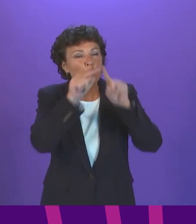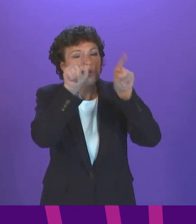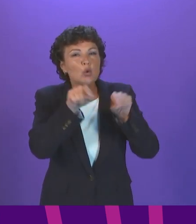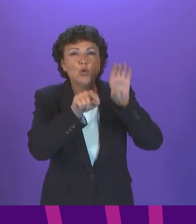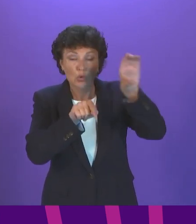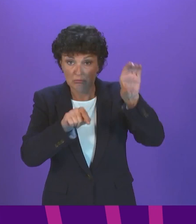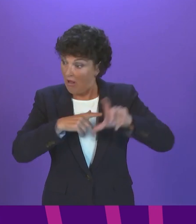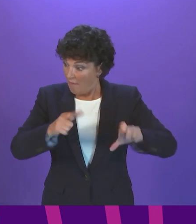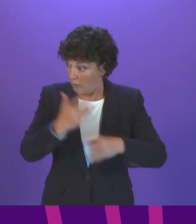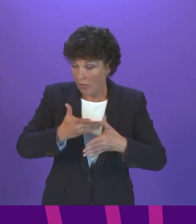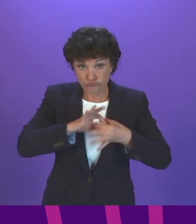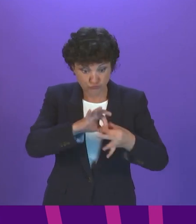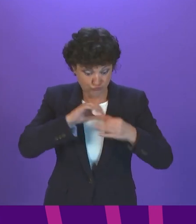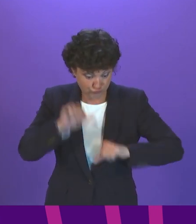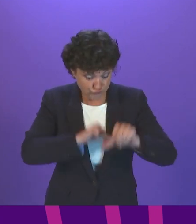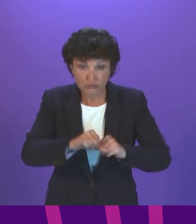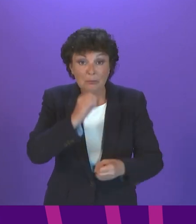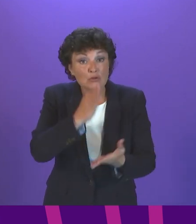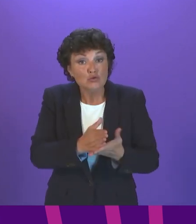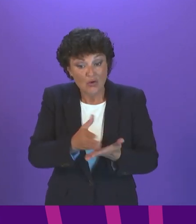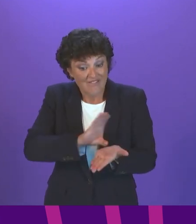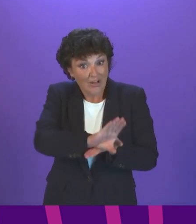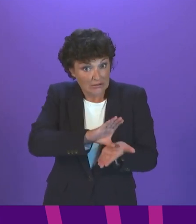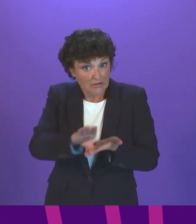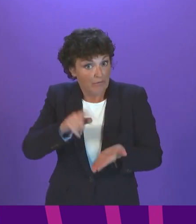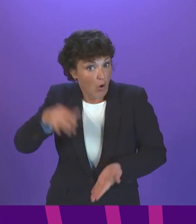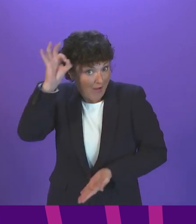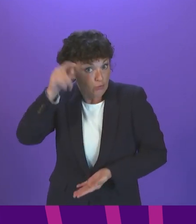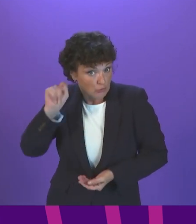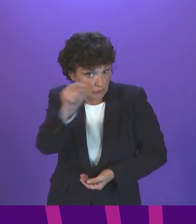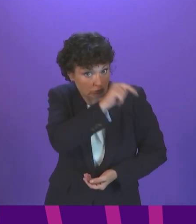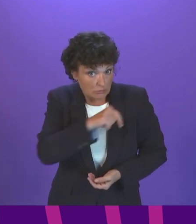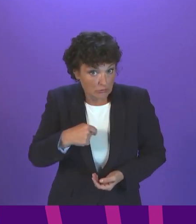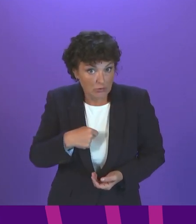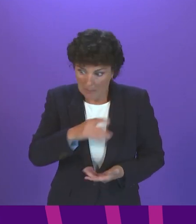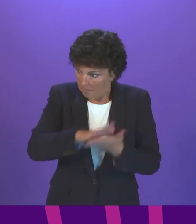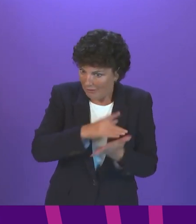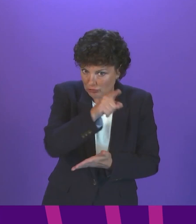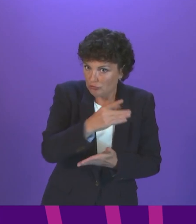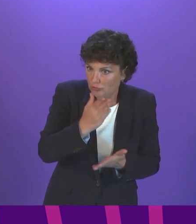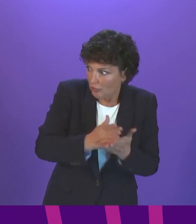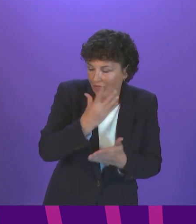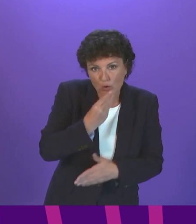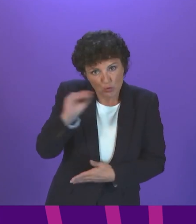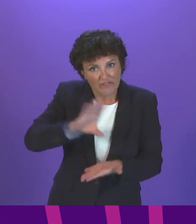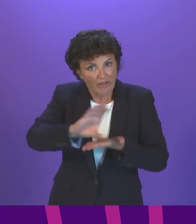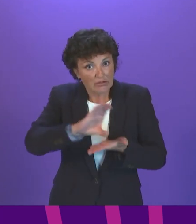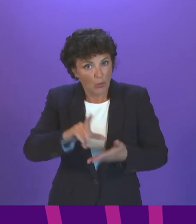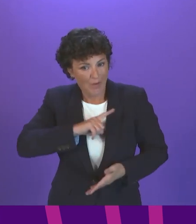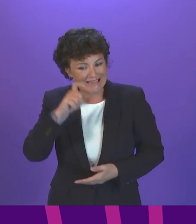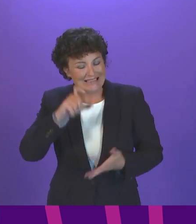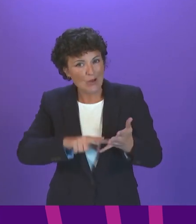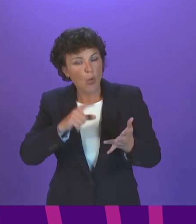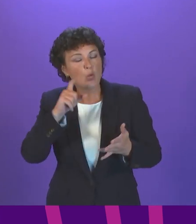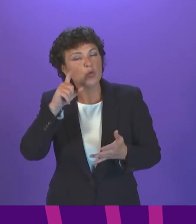local authorities to make sure that the funding that has been provided for CO2 monitors are being used, that CO2 monitors are being